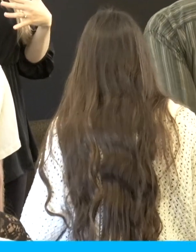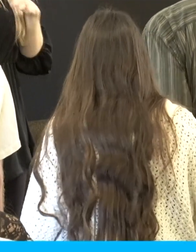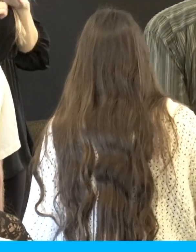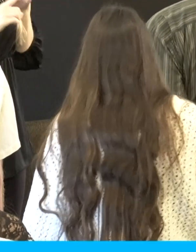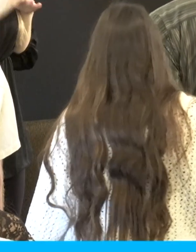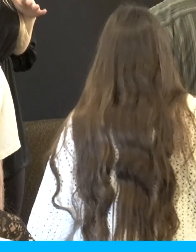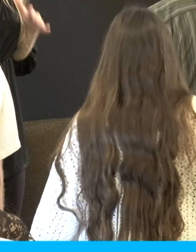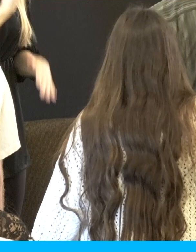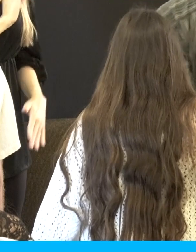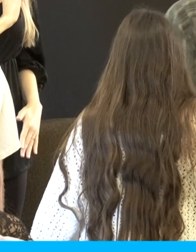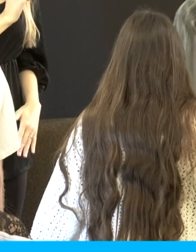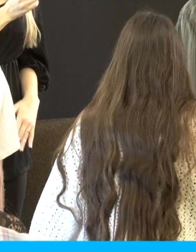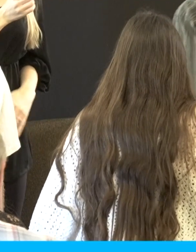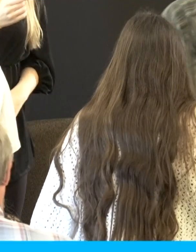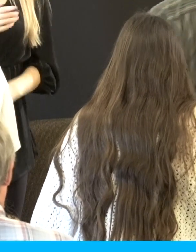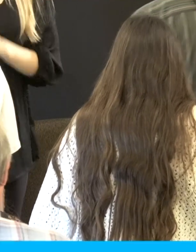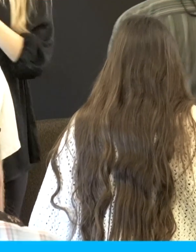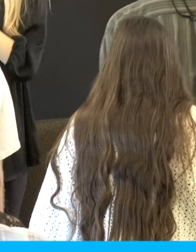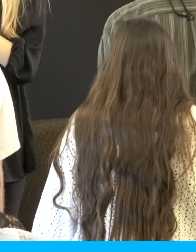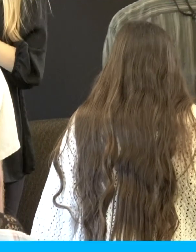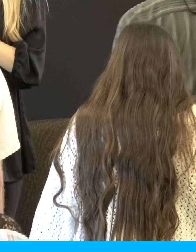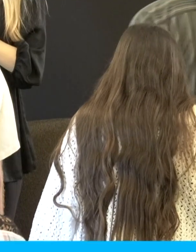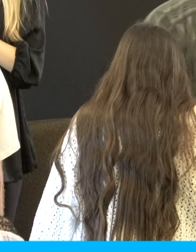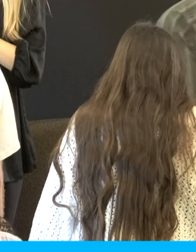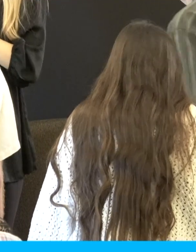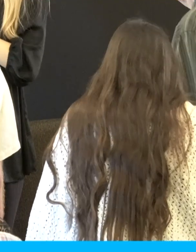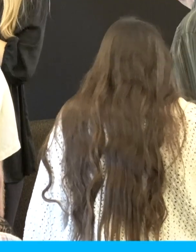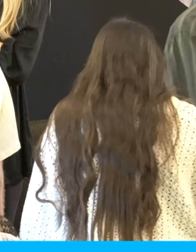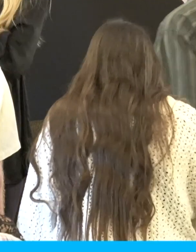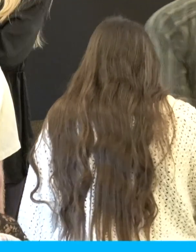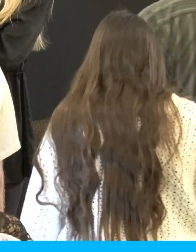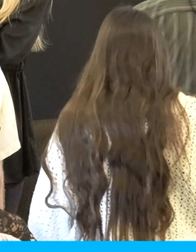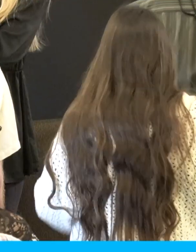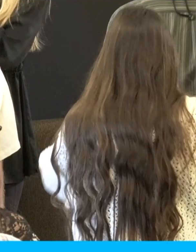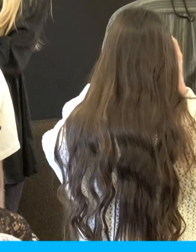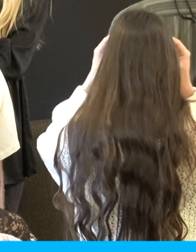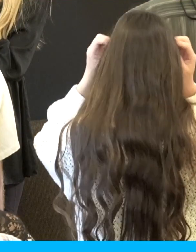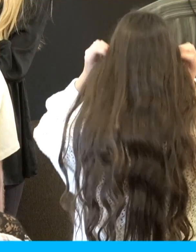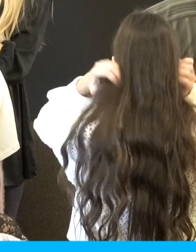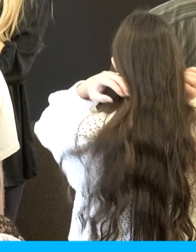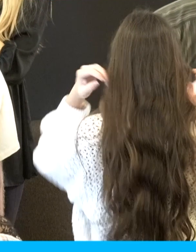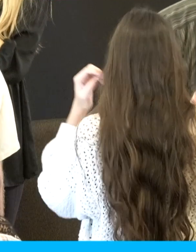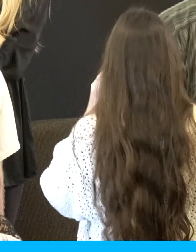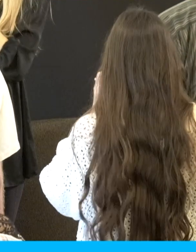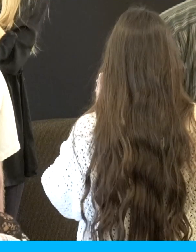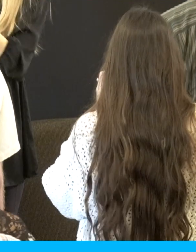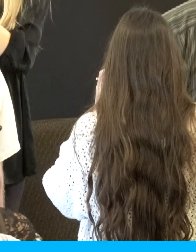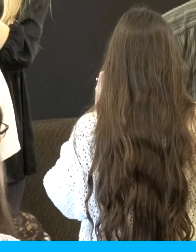And so, Lord, I pray that you would be with us and strengthen us as a church as we're in some very strange days. Boy, oh boy, would we love to be taken